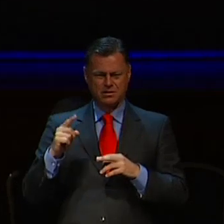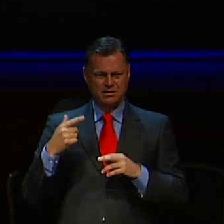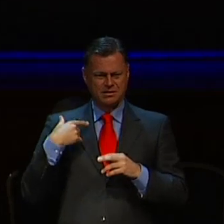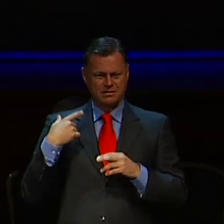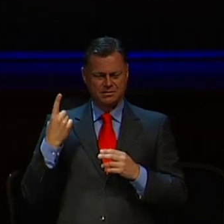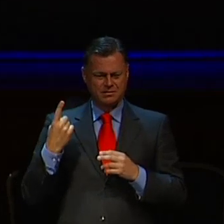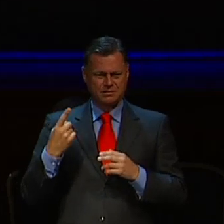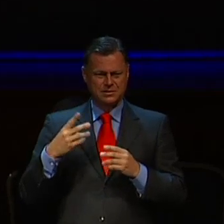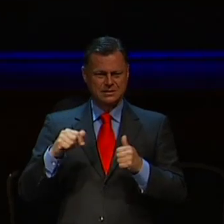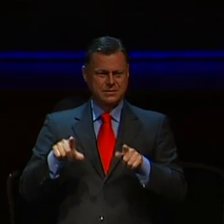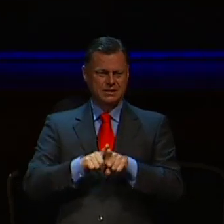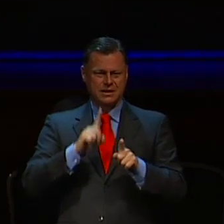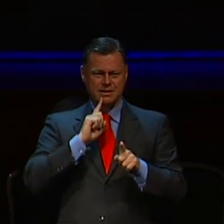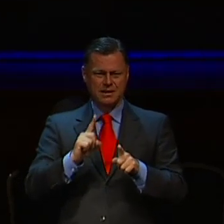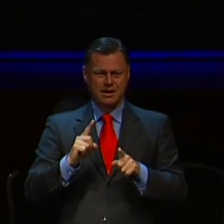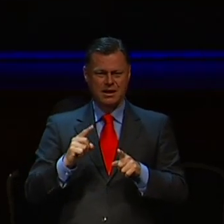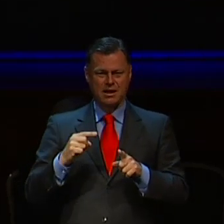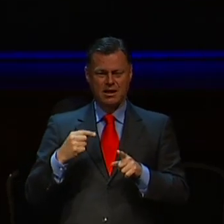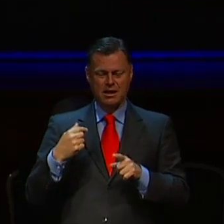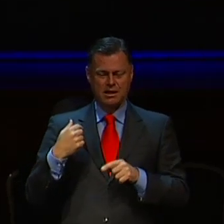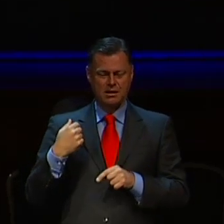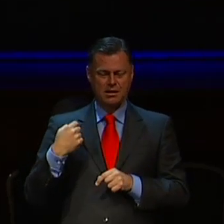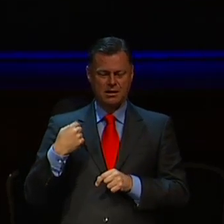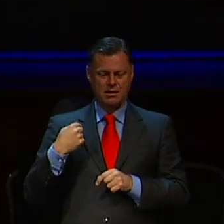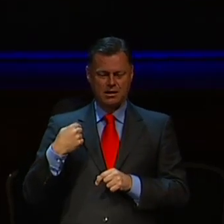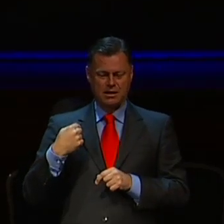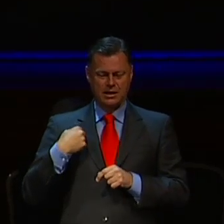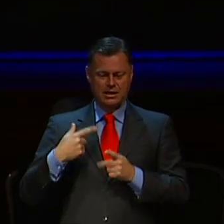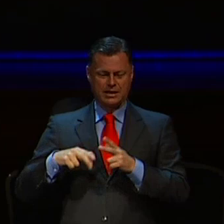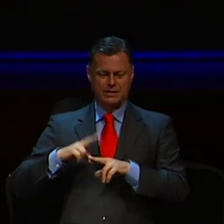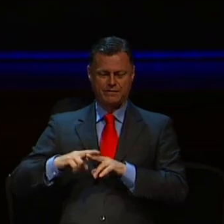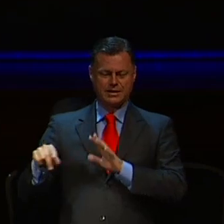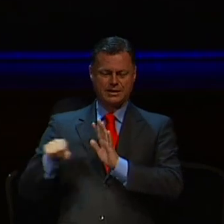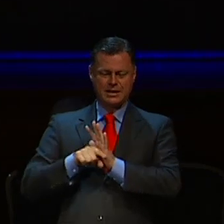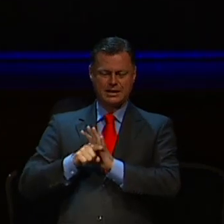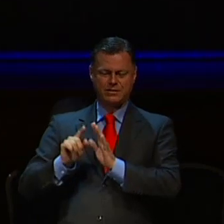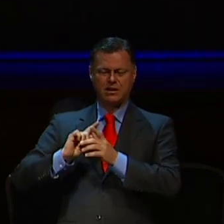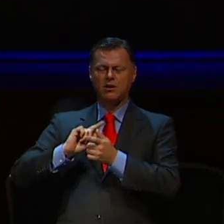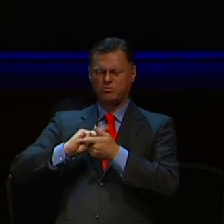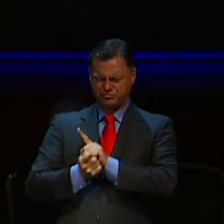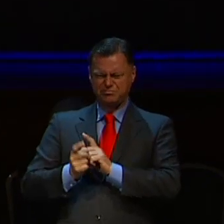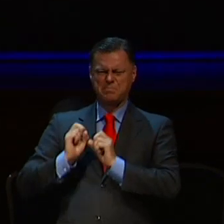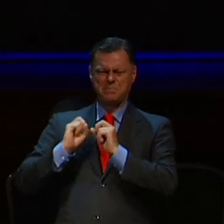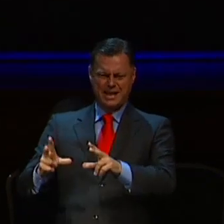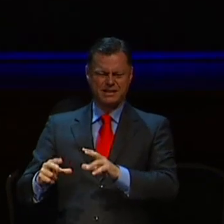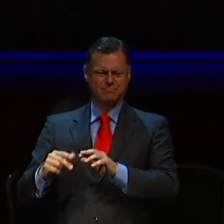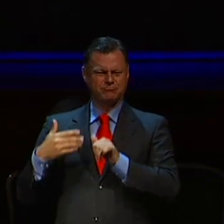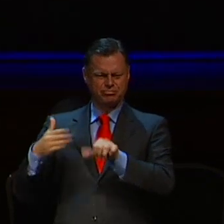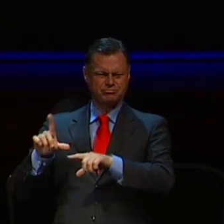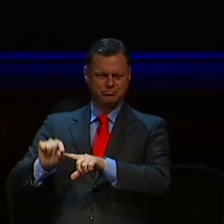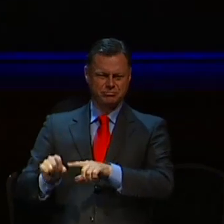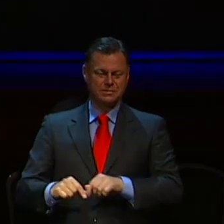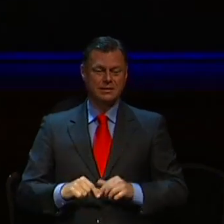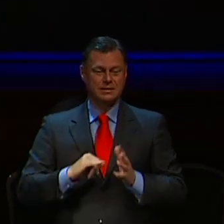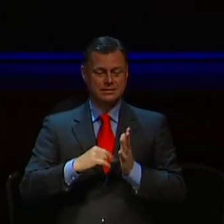dryly with something like, I think someone needs a hug and that would usually stop them. Stella was a frequent